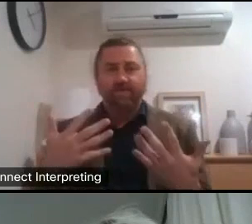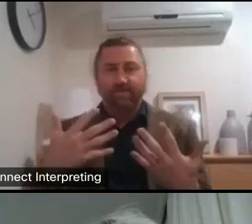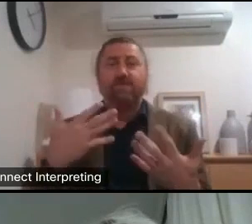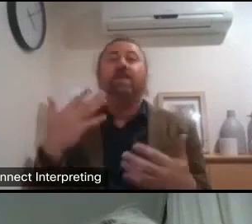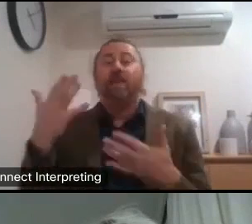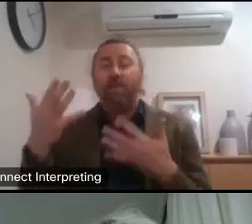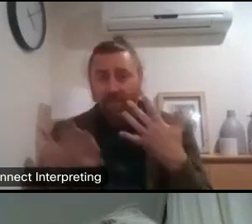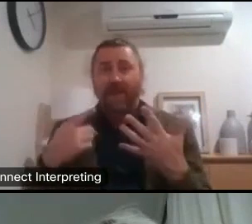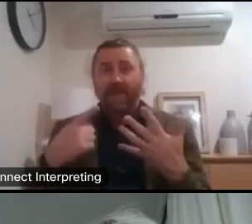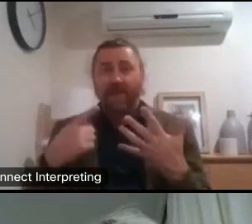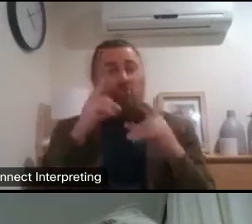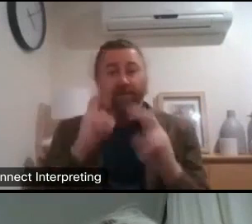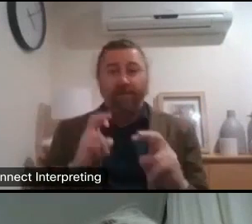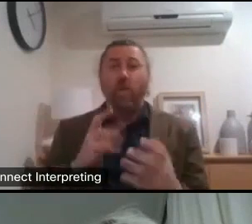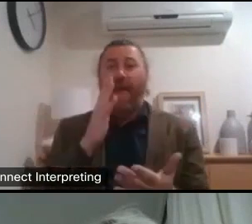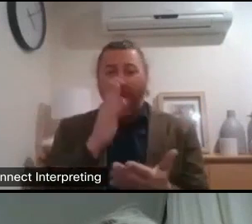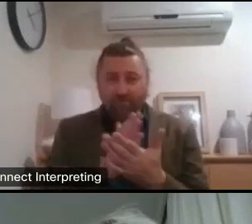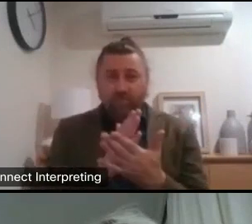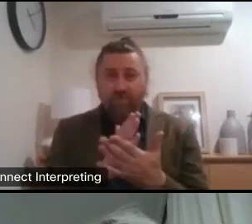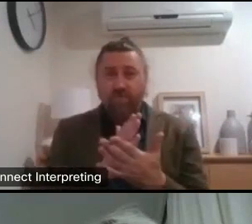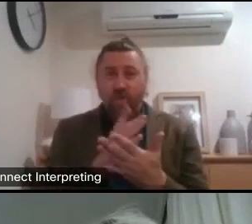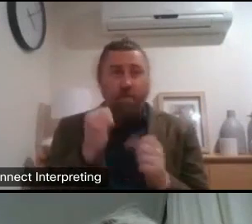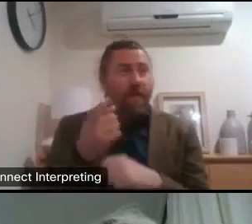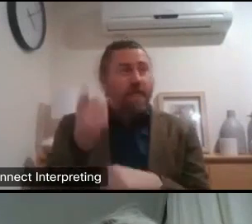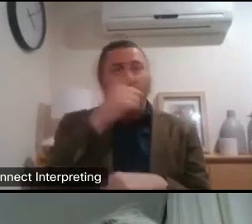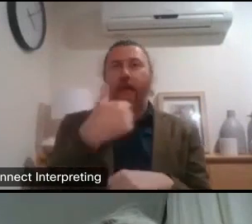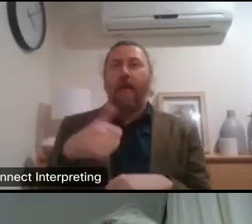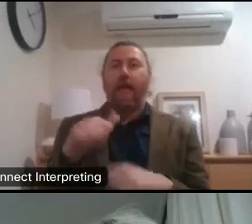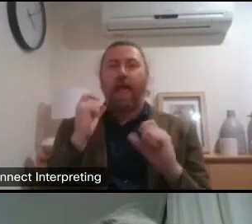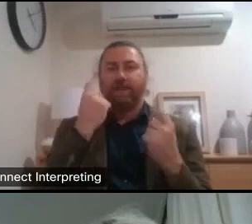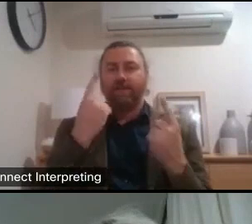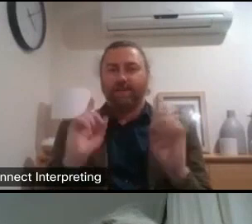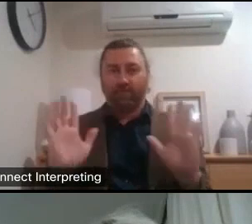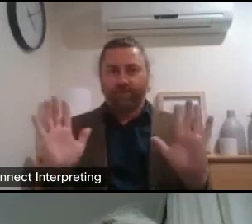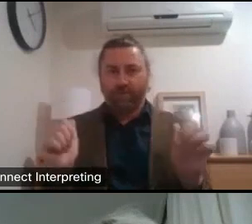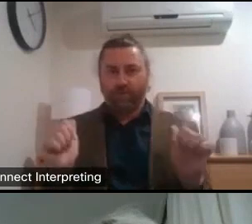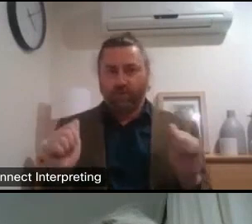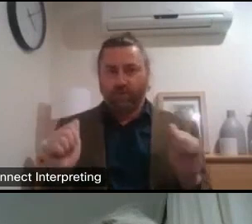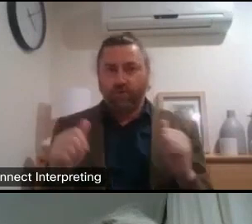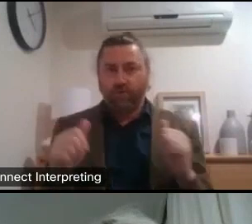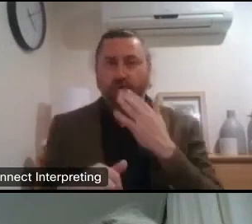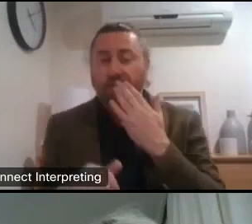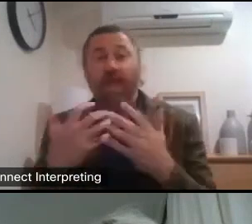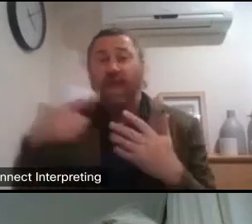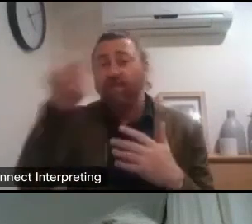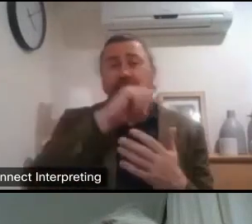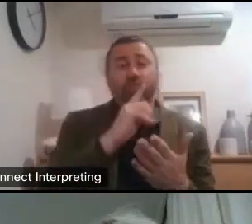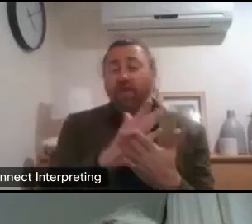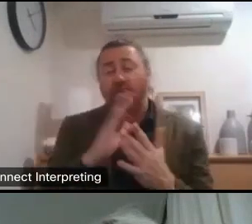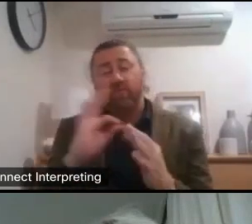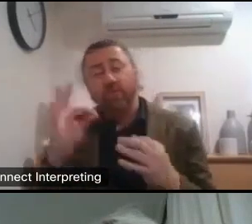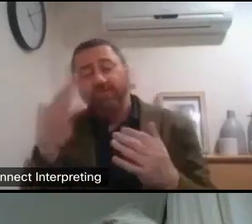of the review educates other people let's not kid ourselves a lot of people don't know about disability